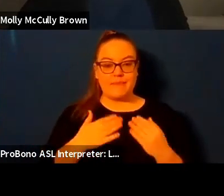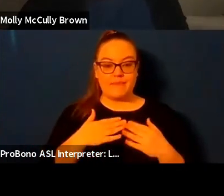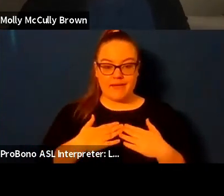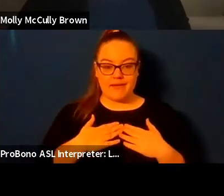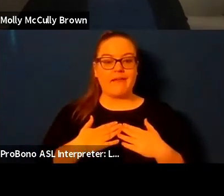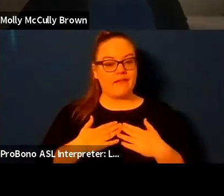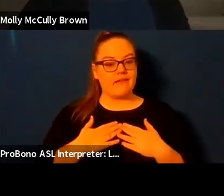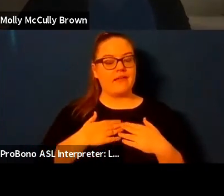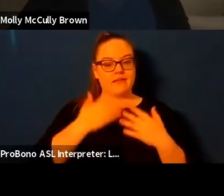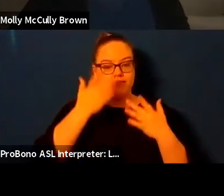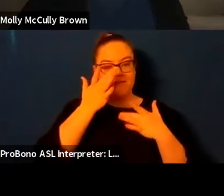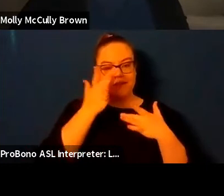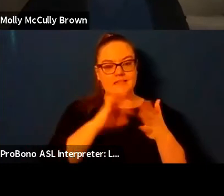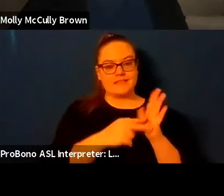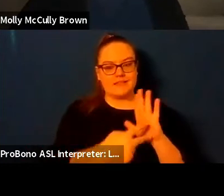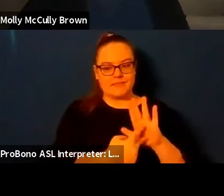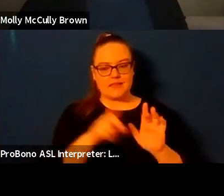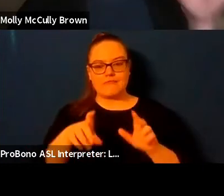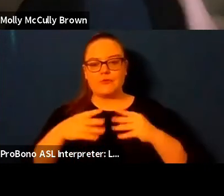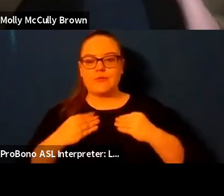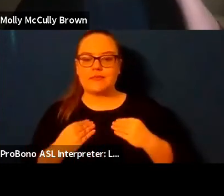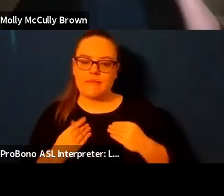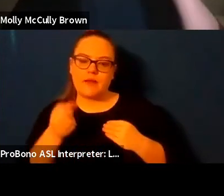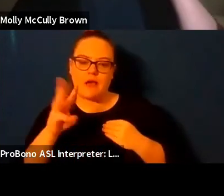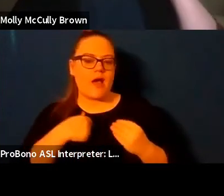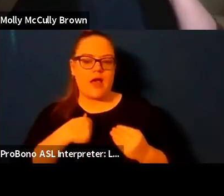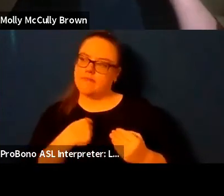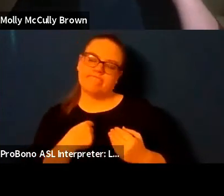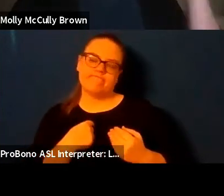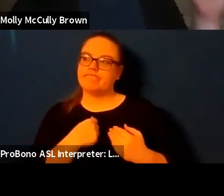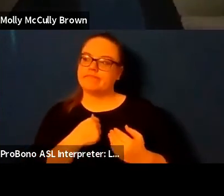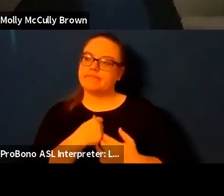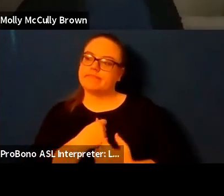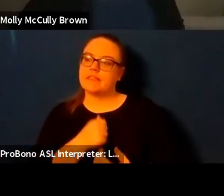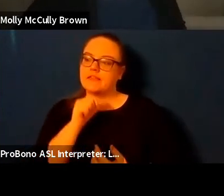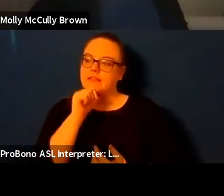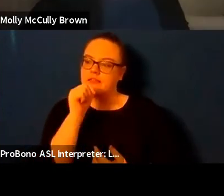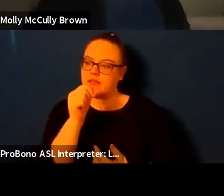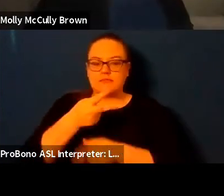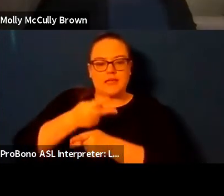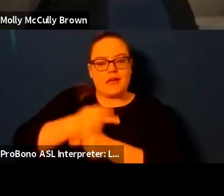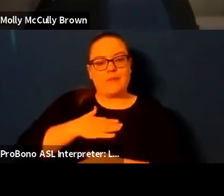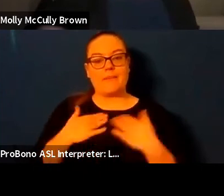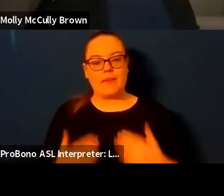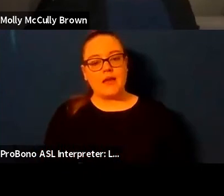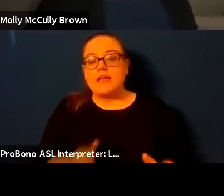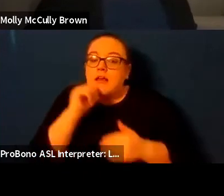so that's something that i just refuse to do at this point um at least not intentionally and but i think it's something that i'm always sort of reassessing what what am